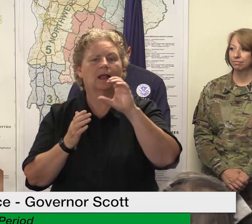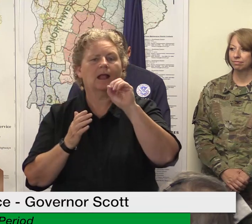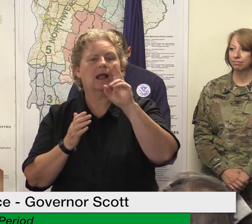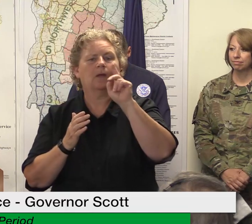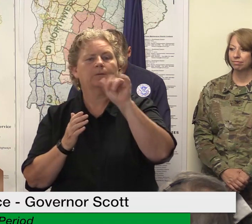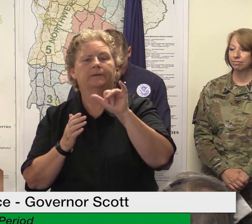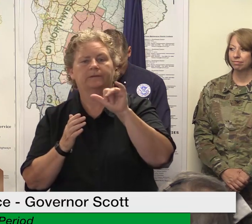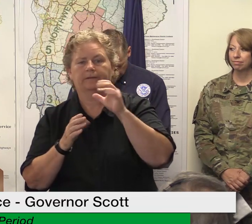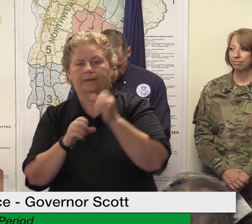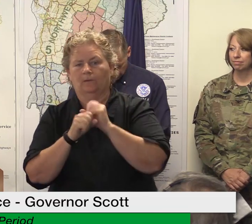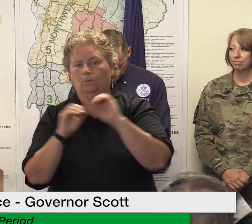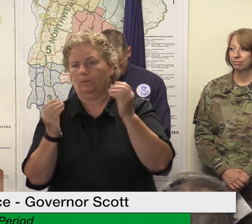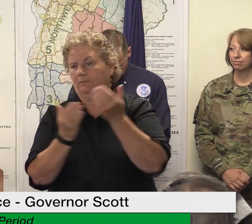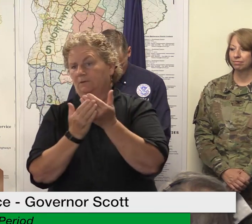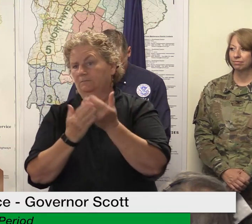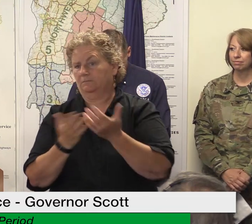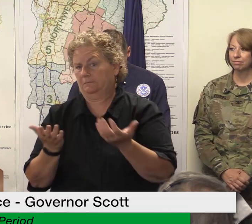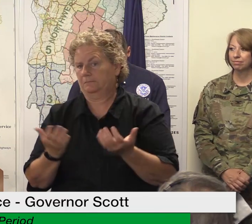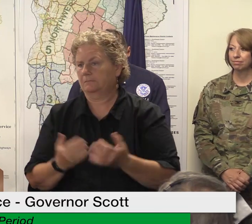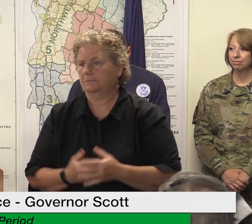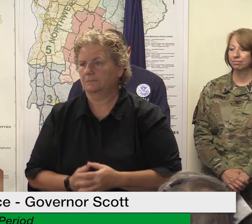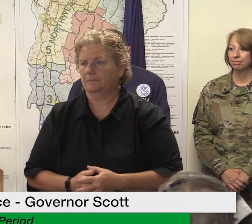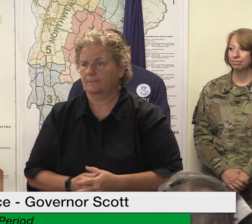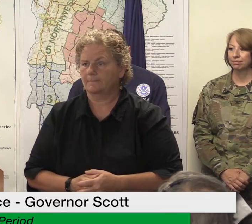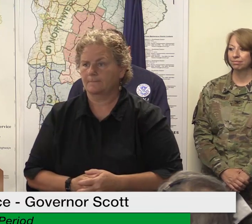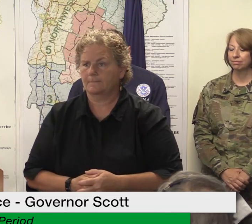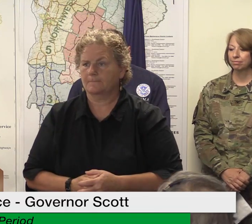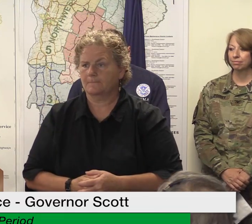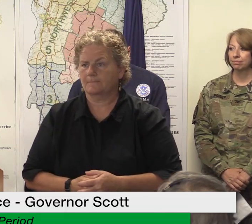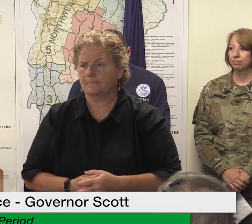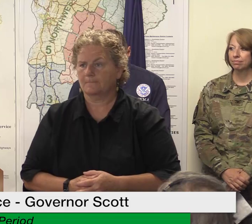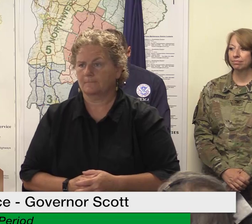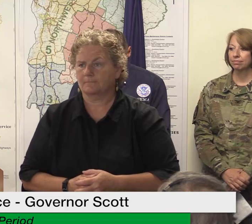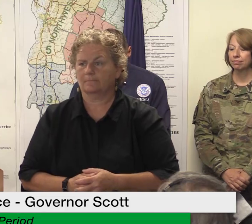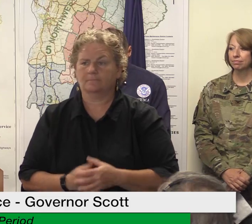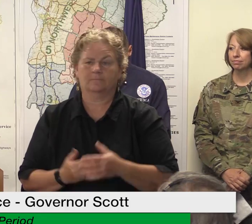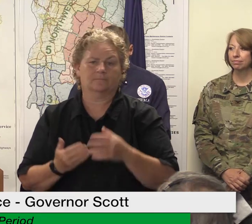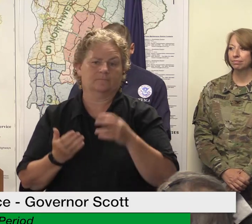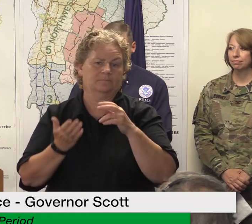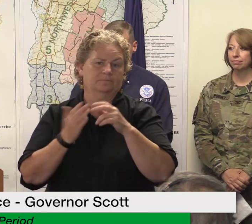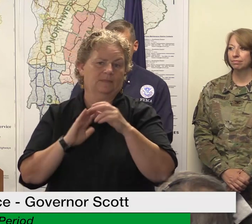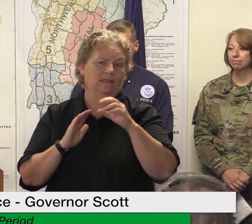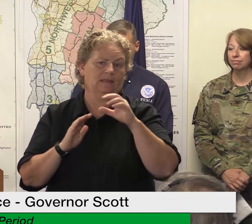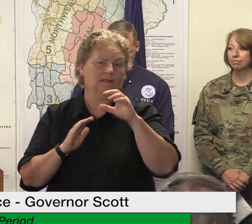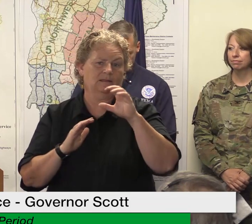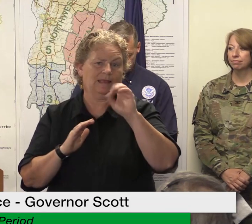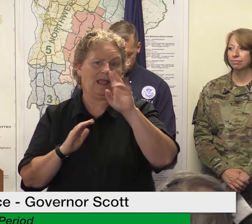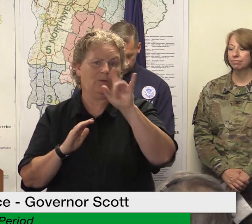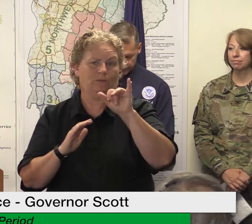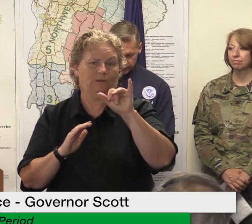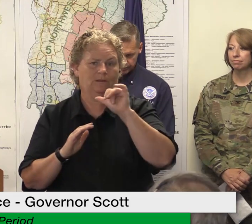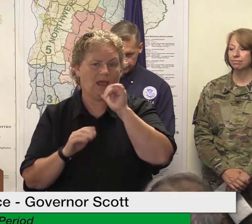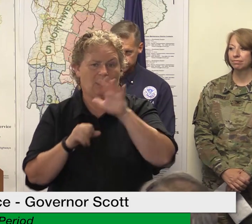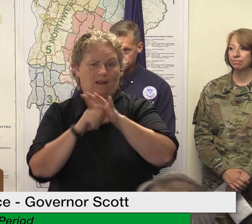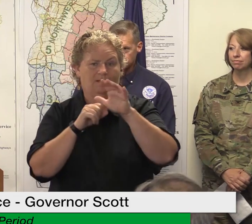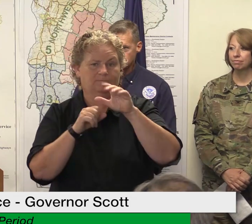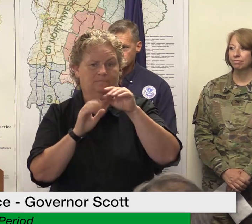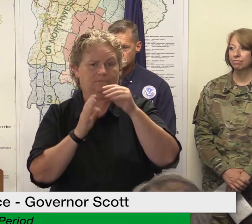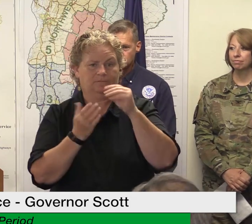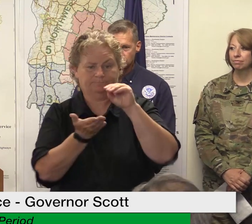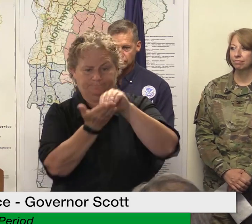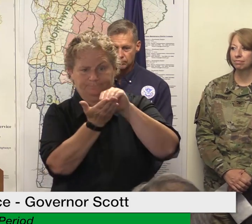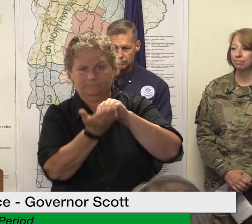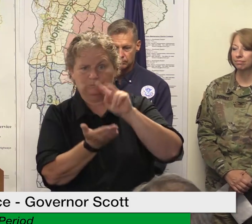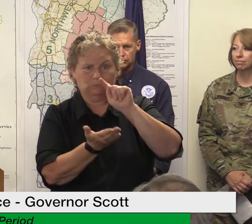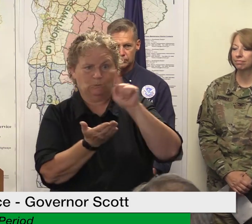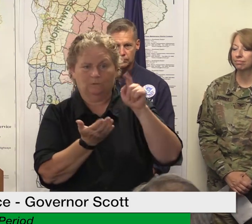and don't get relief from fema well it's because they didn't meet the federal delegate declaration